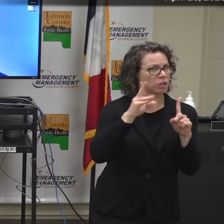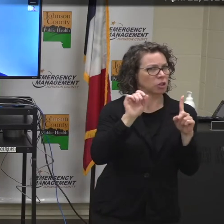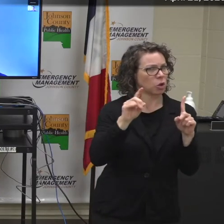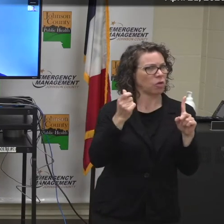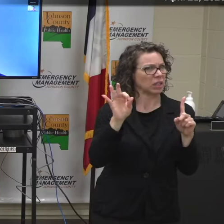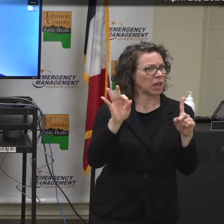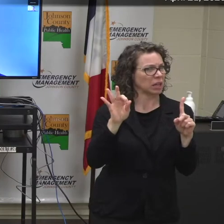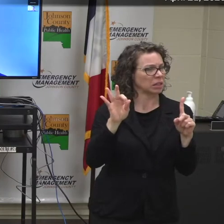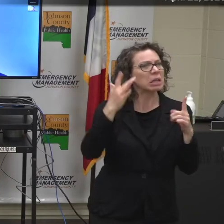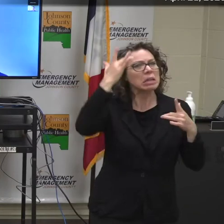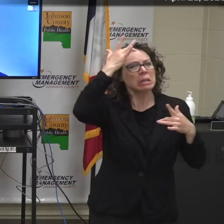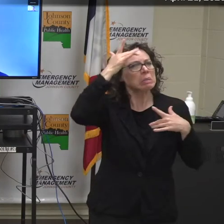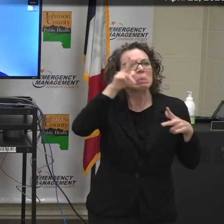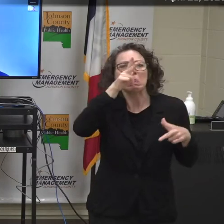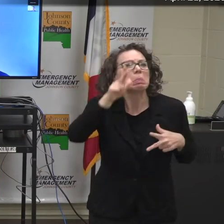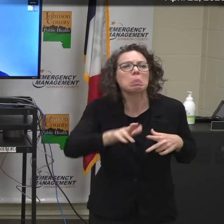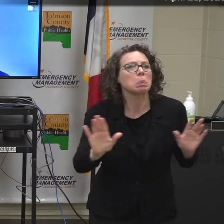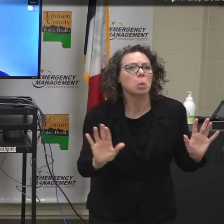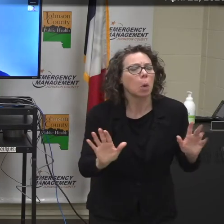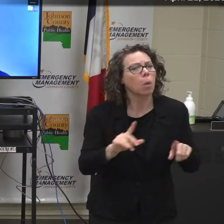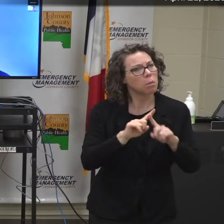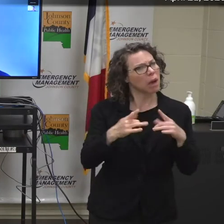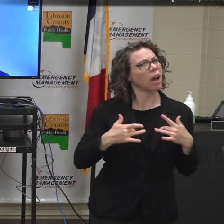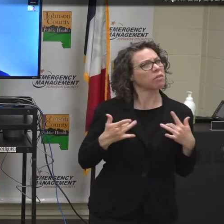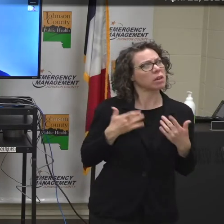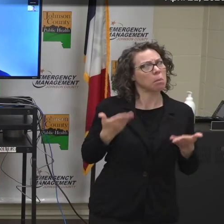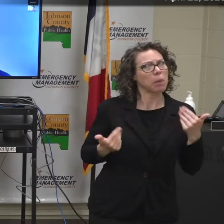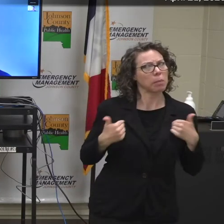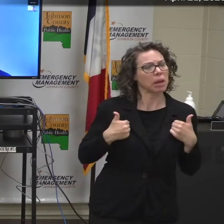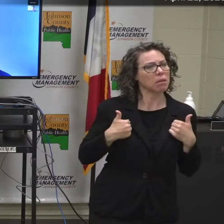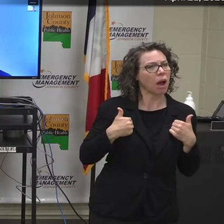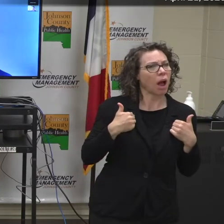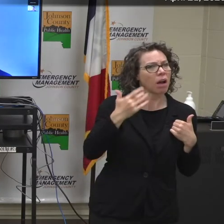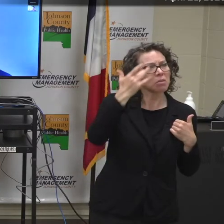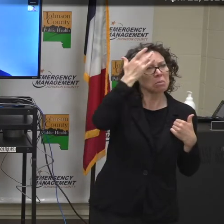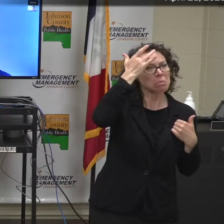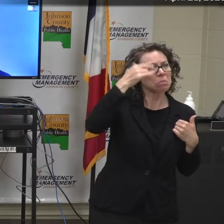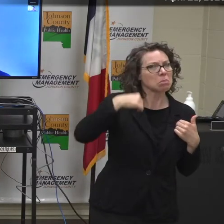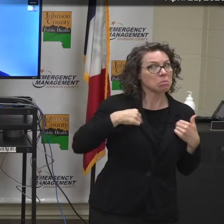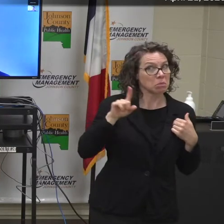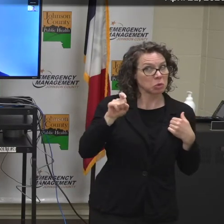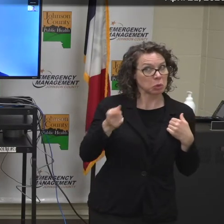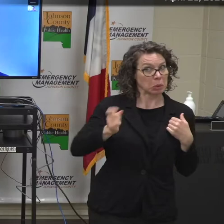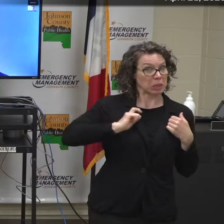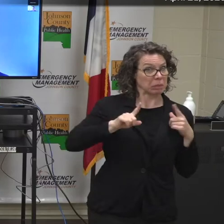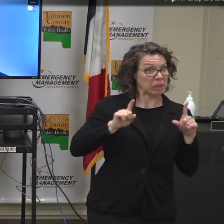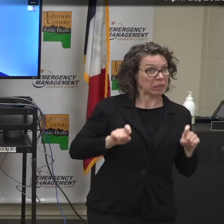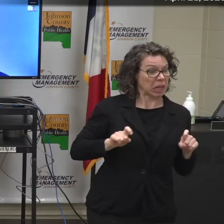from UIHC? And were such cases tested in the past or just for inpatients?